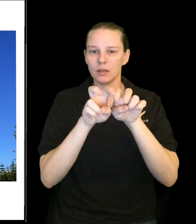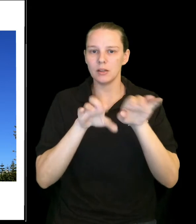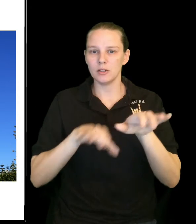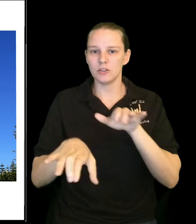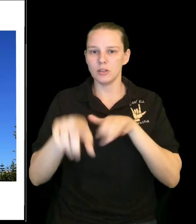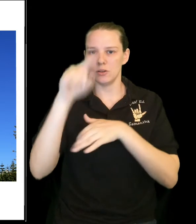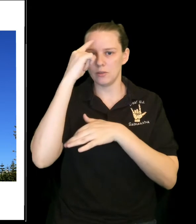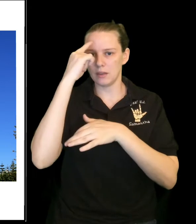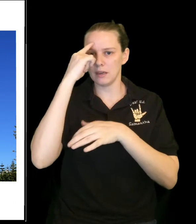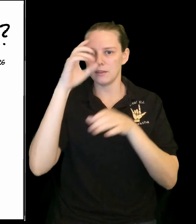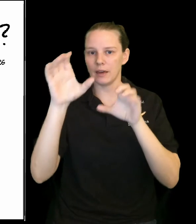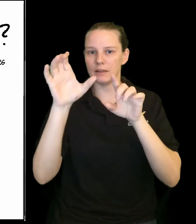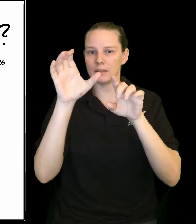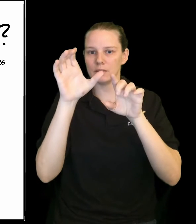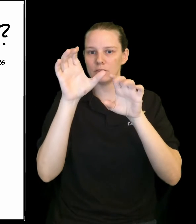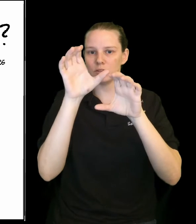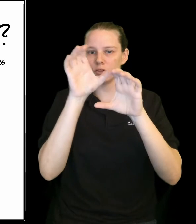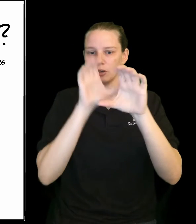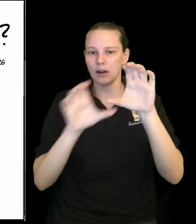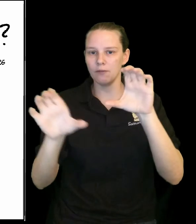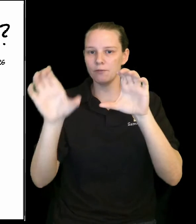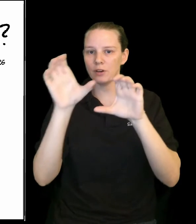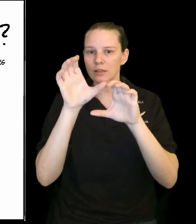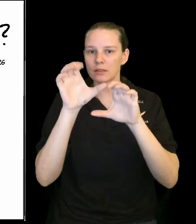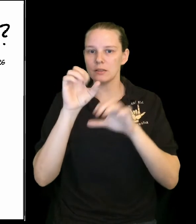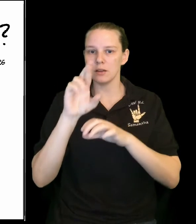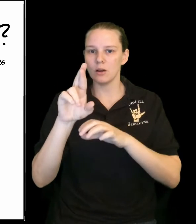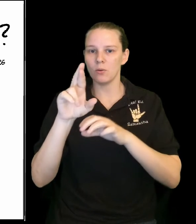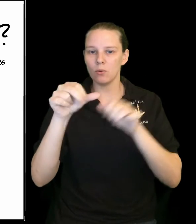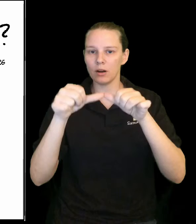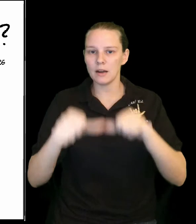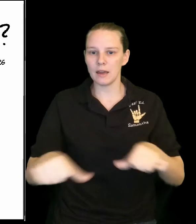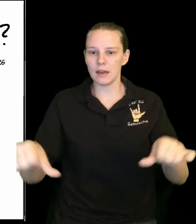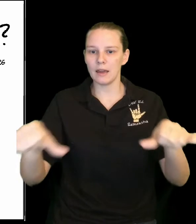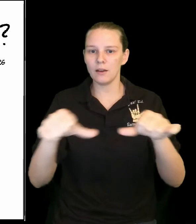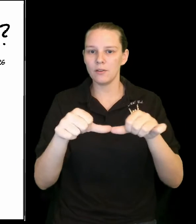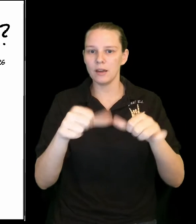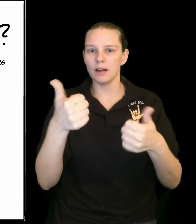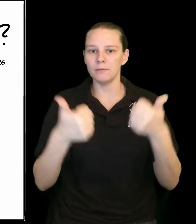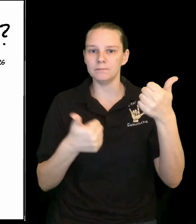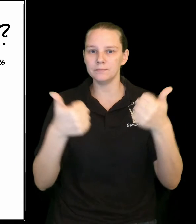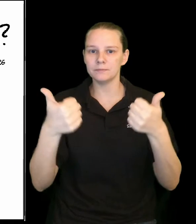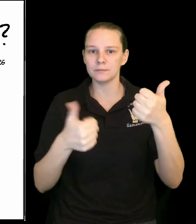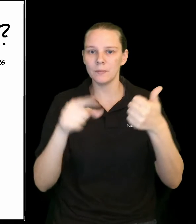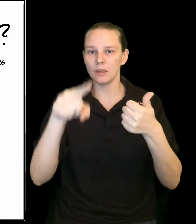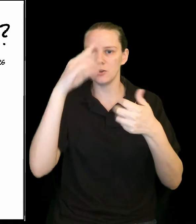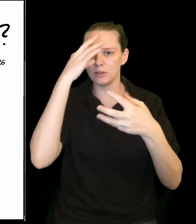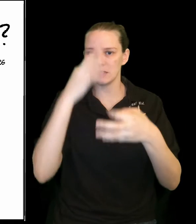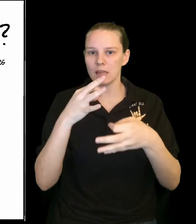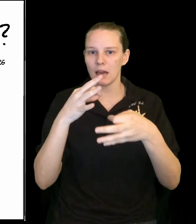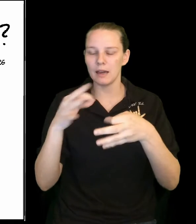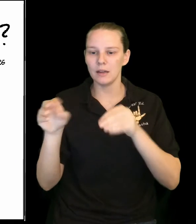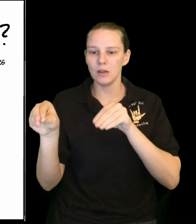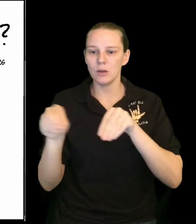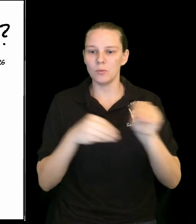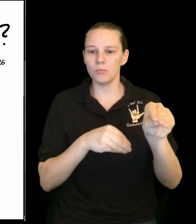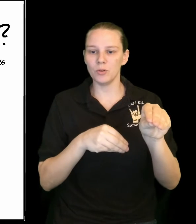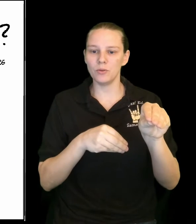Do you think that is circumference or area? You decide. Move